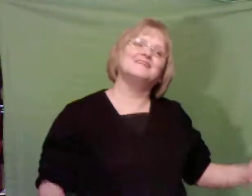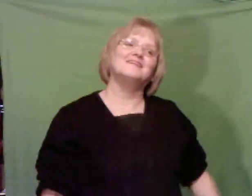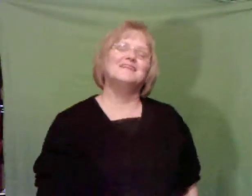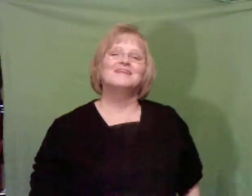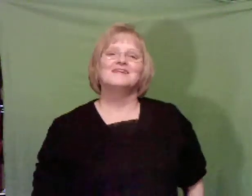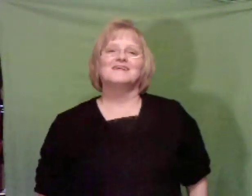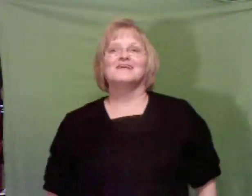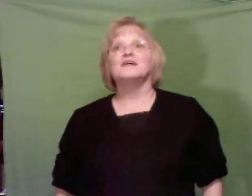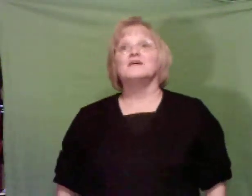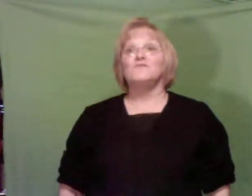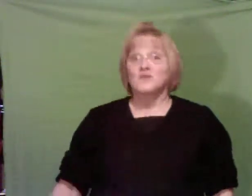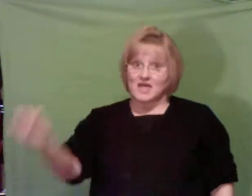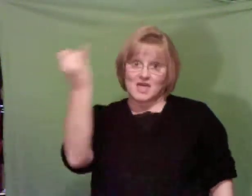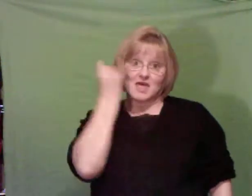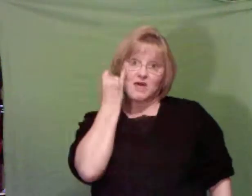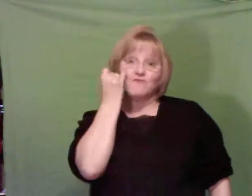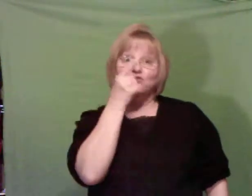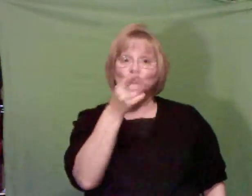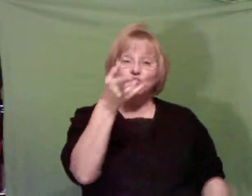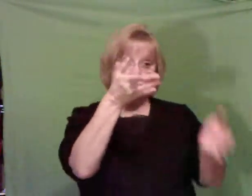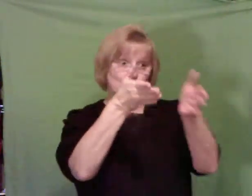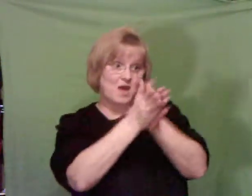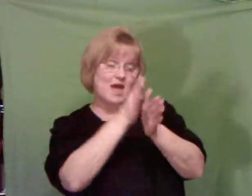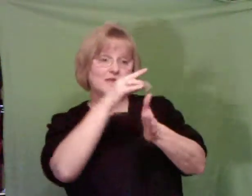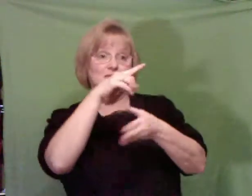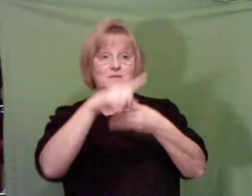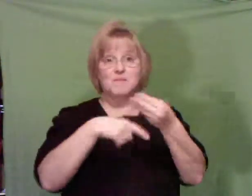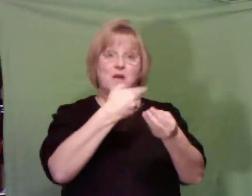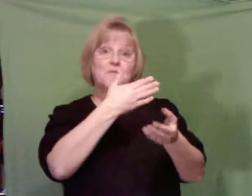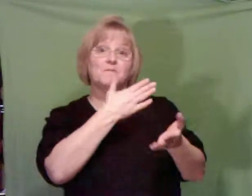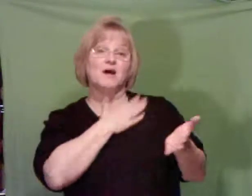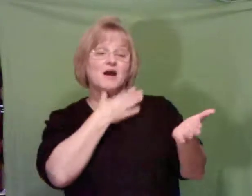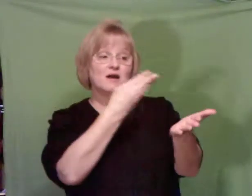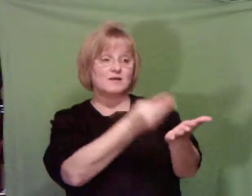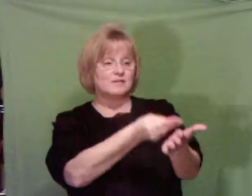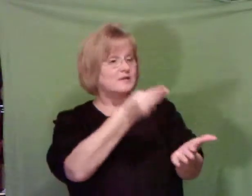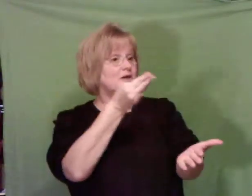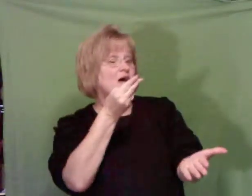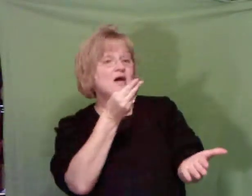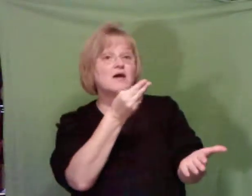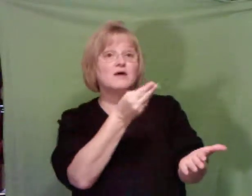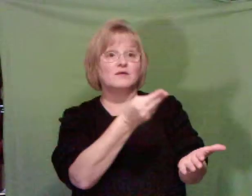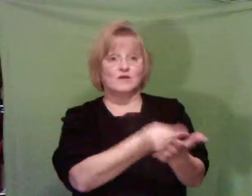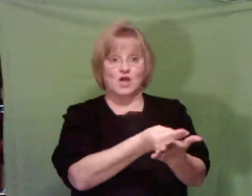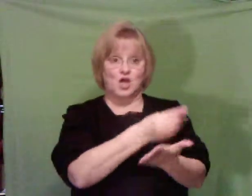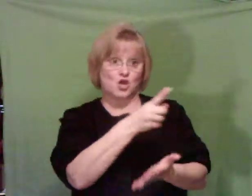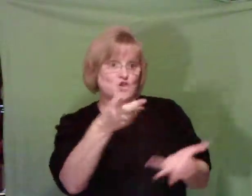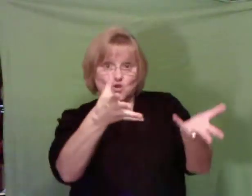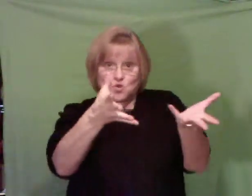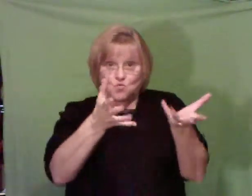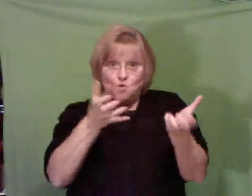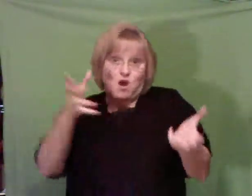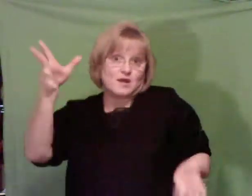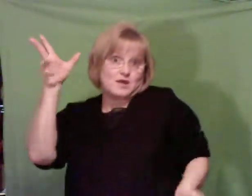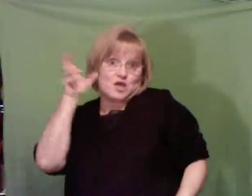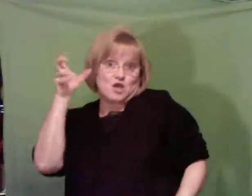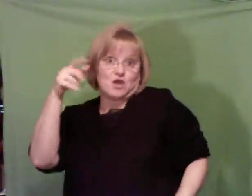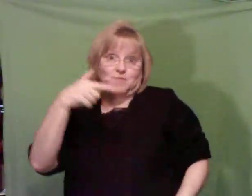If you ask about my fortune, then would you like to hear me